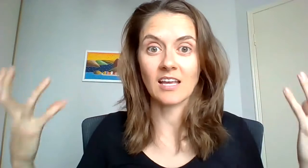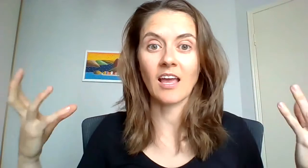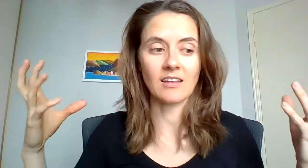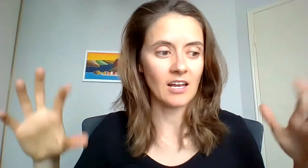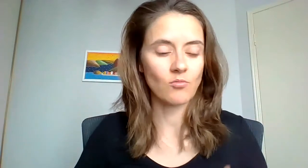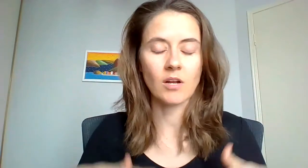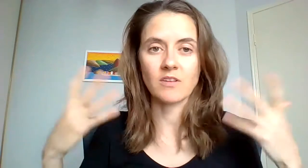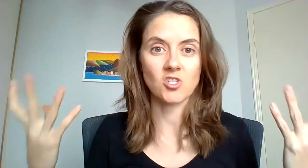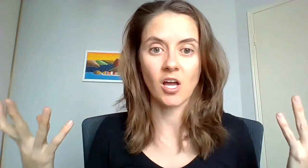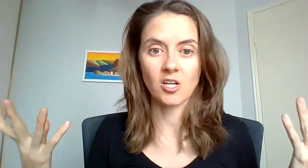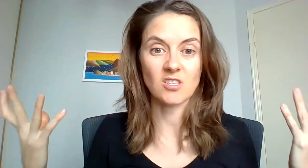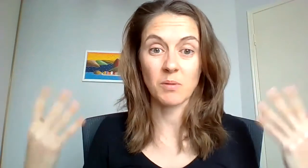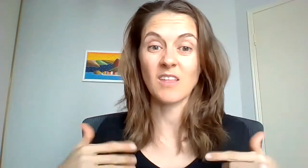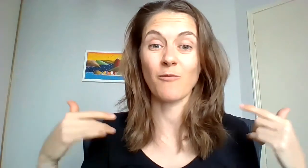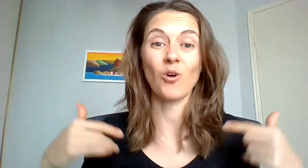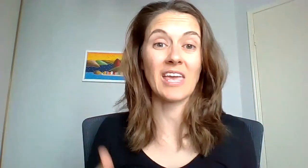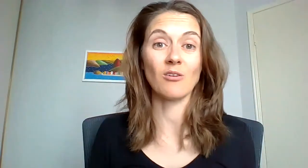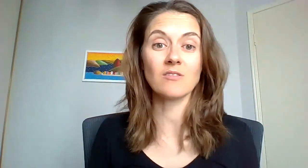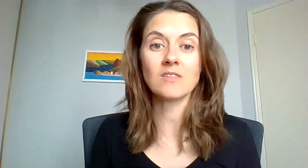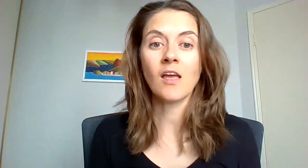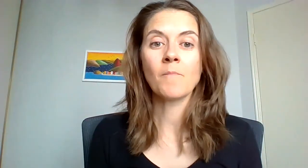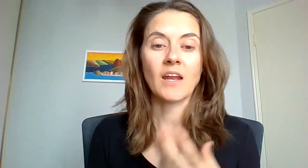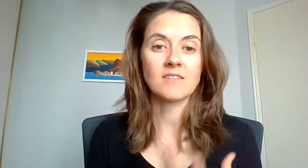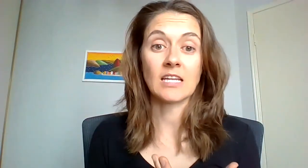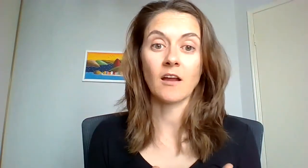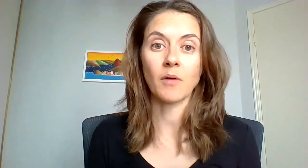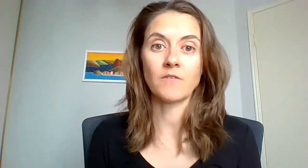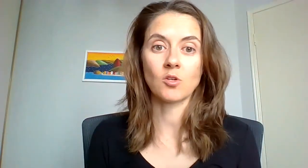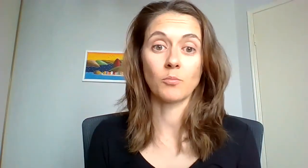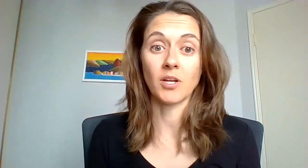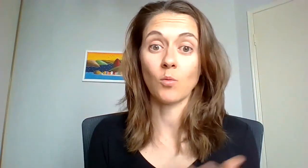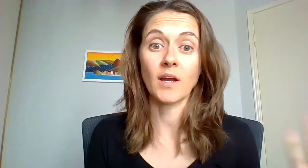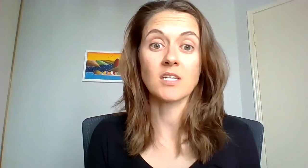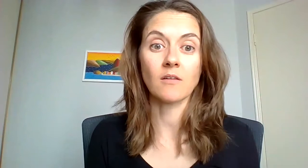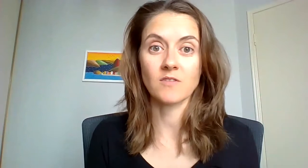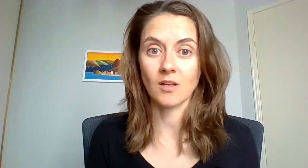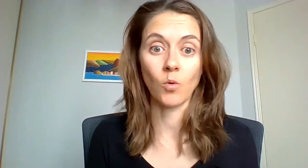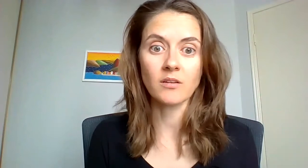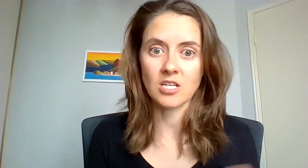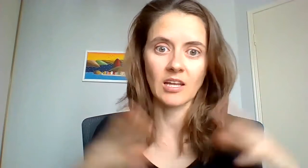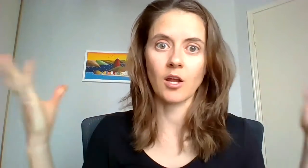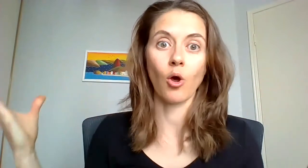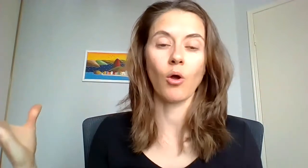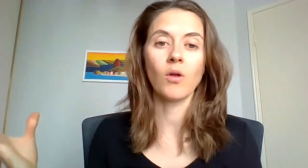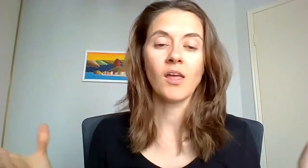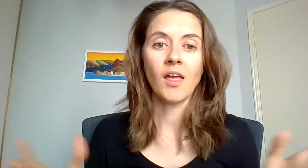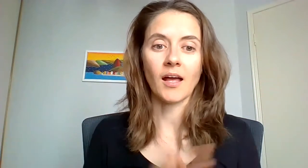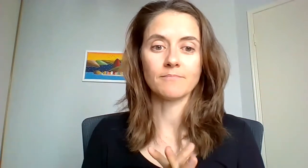and getting rid of this charge it's been there for eons and it's sitting there in my physical body waiting for someone to let it go um